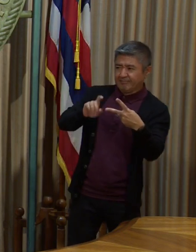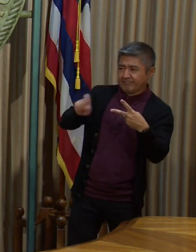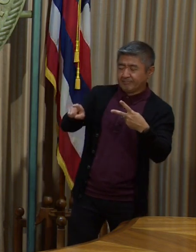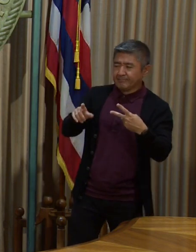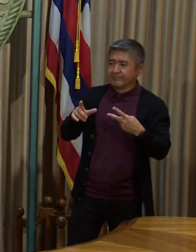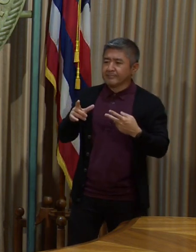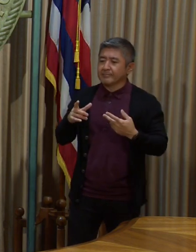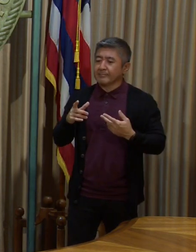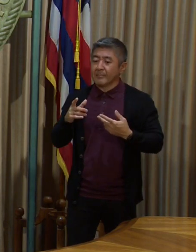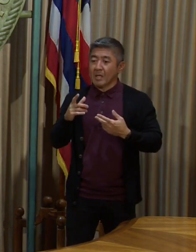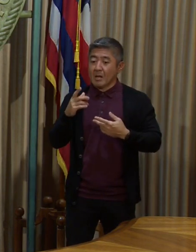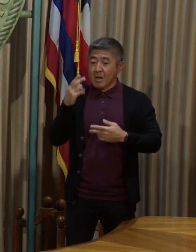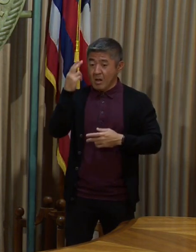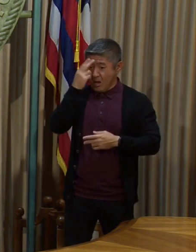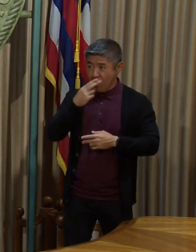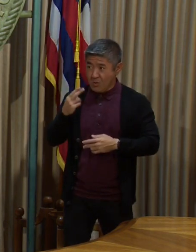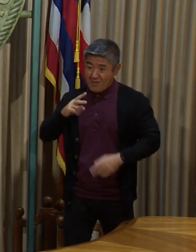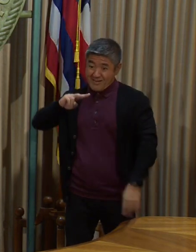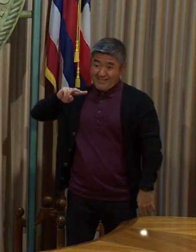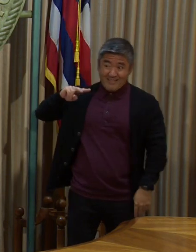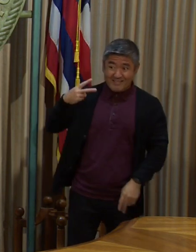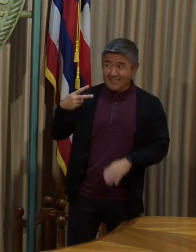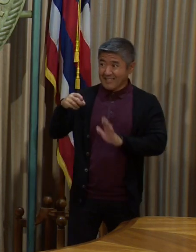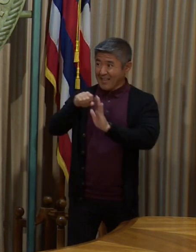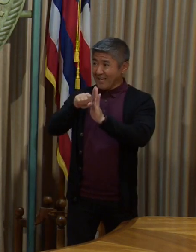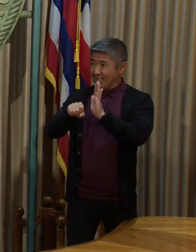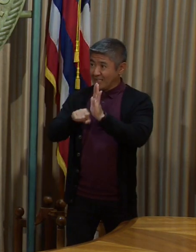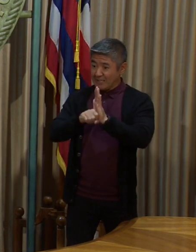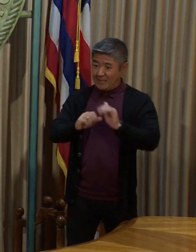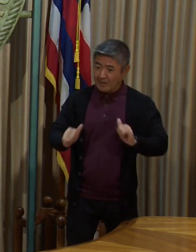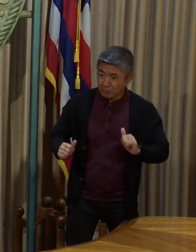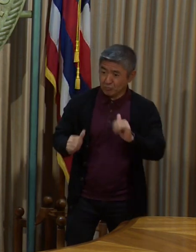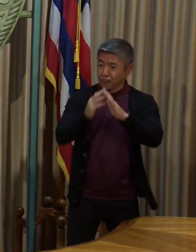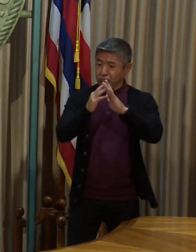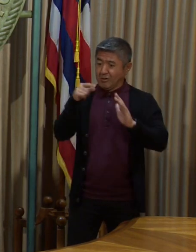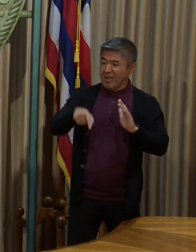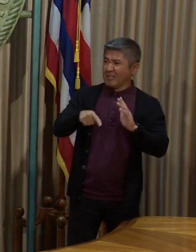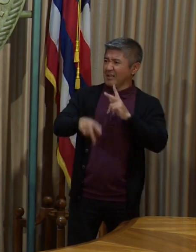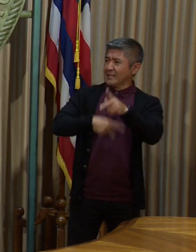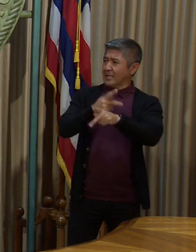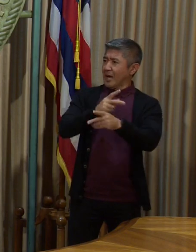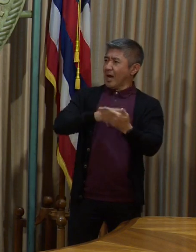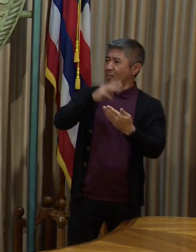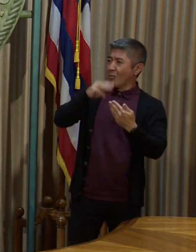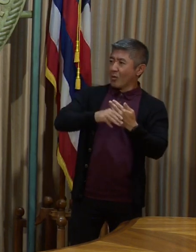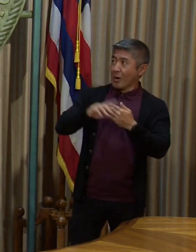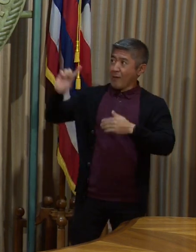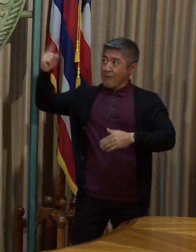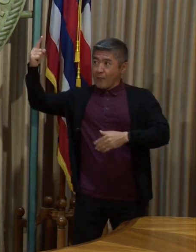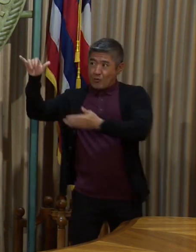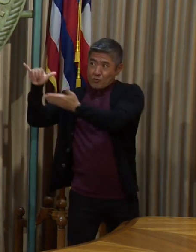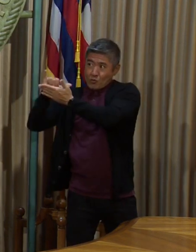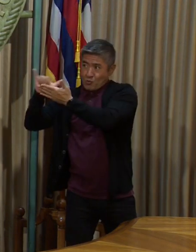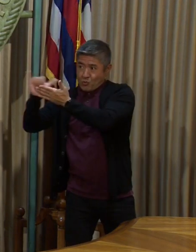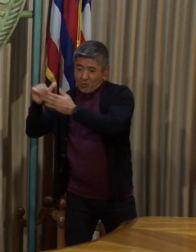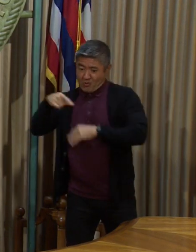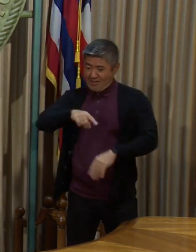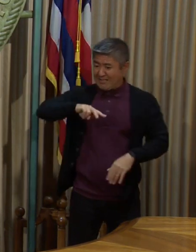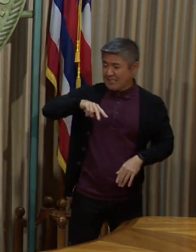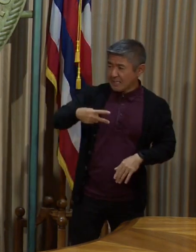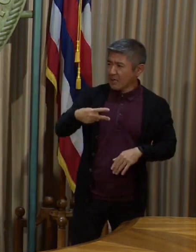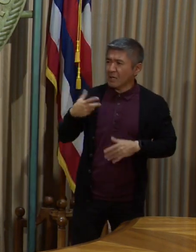if Hawaii is the second state in the nation to adopt such a program after New York, and if any lessons have been learned from New York's passport?